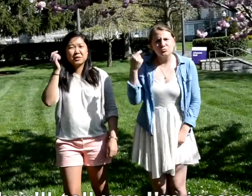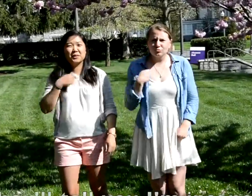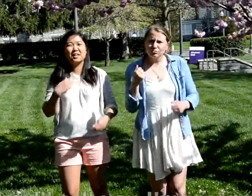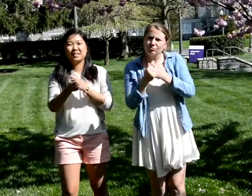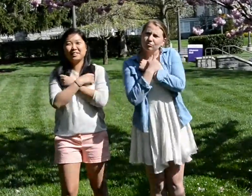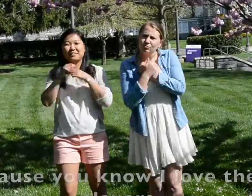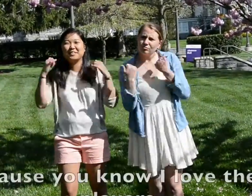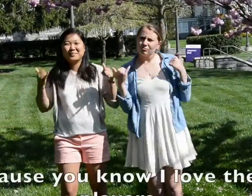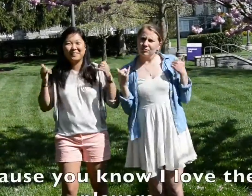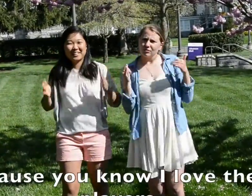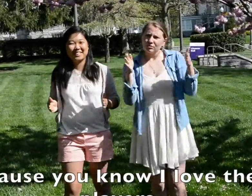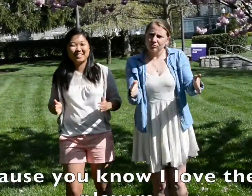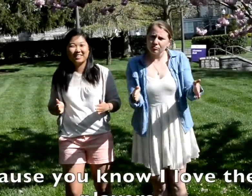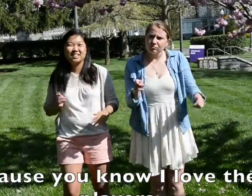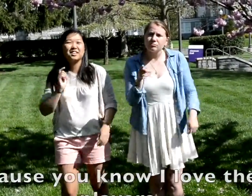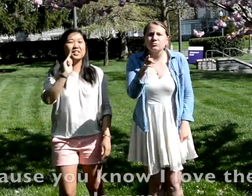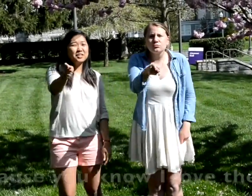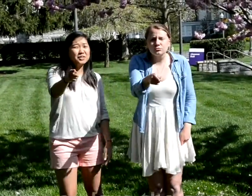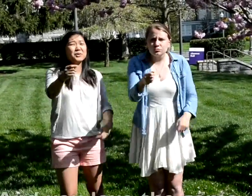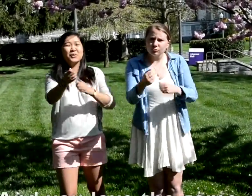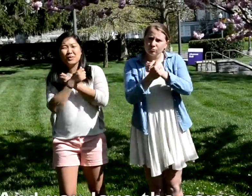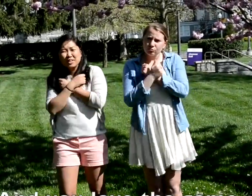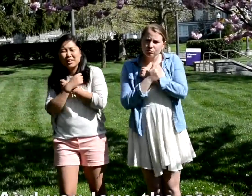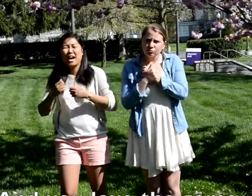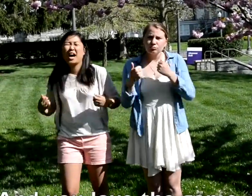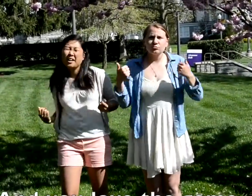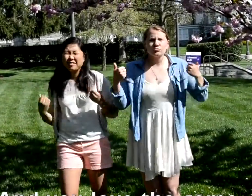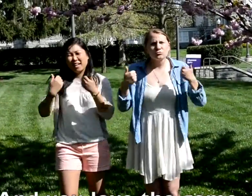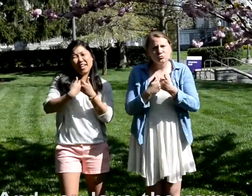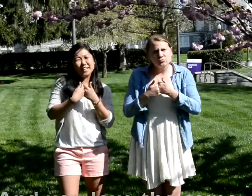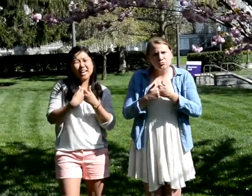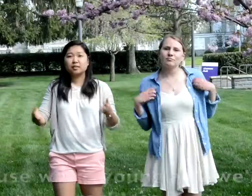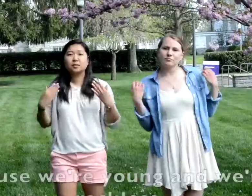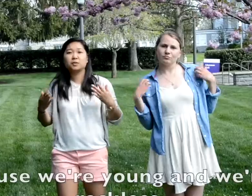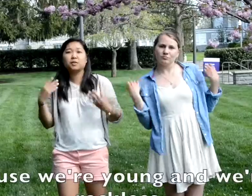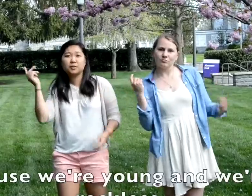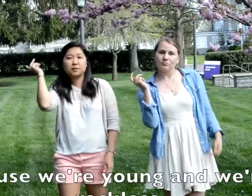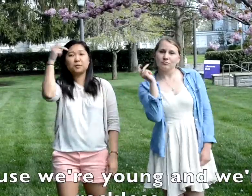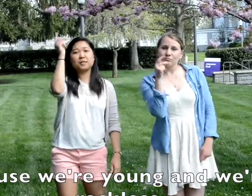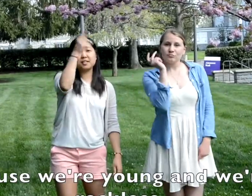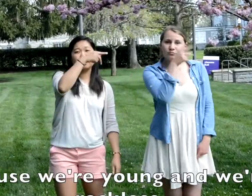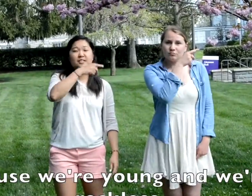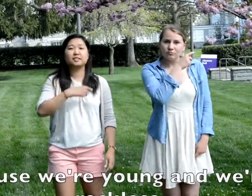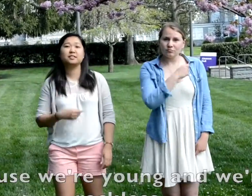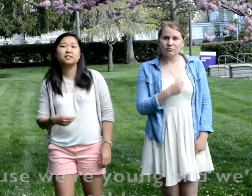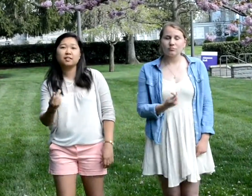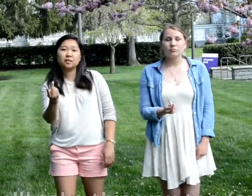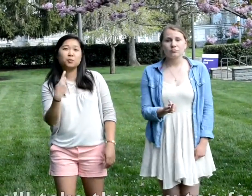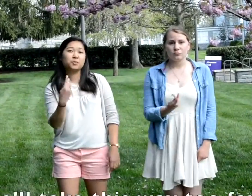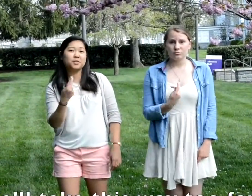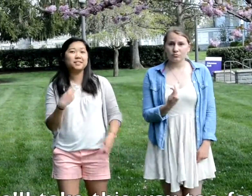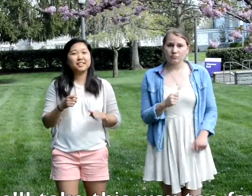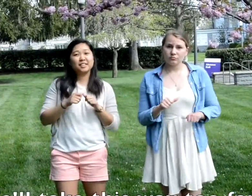Cause you know I love the players, and you love the game You'll be young and reckless